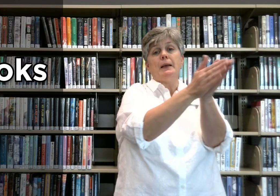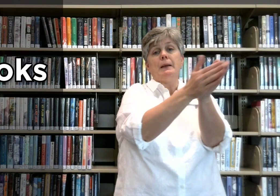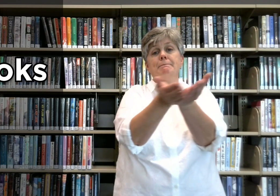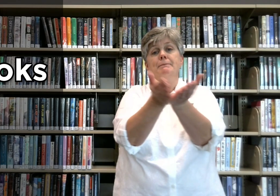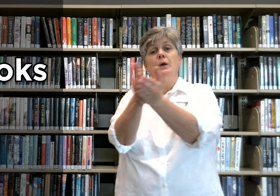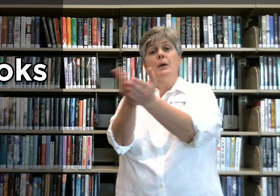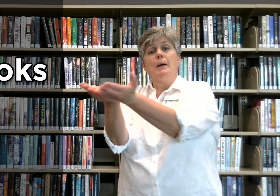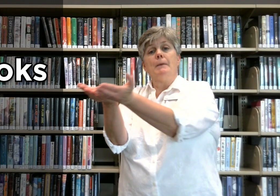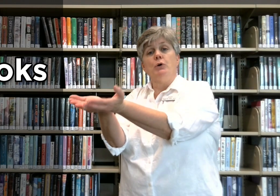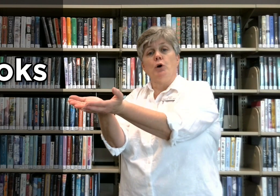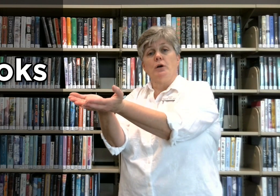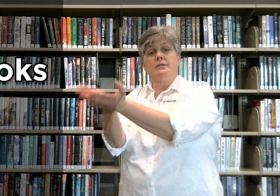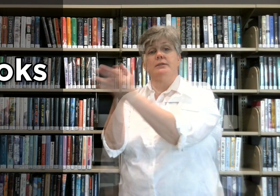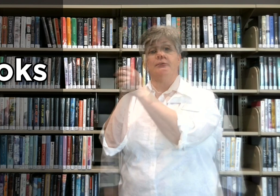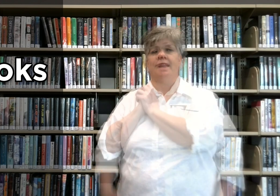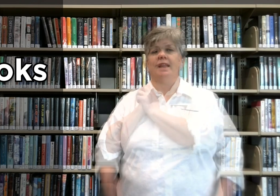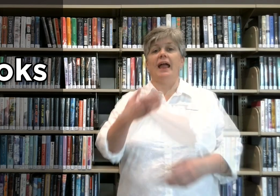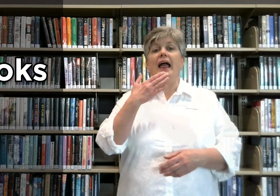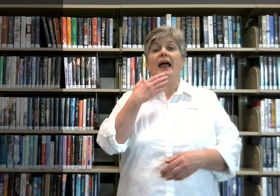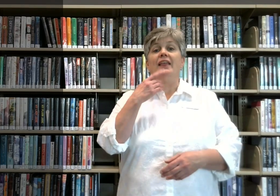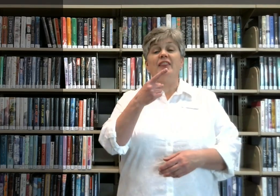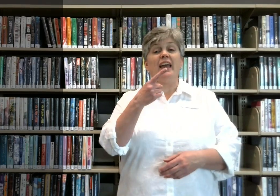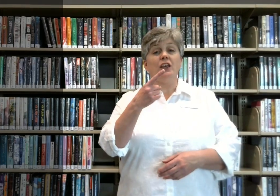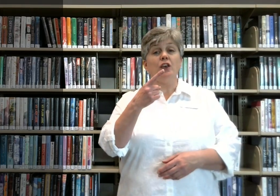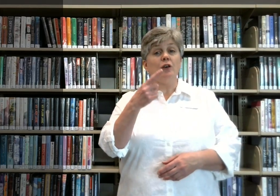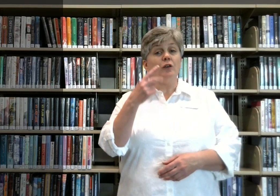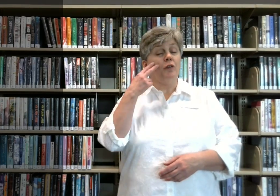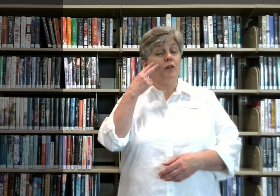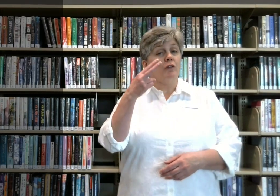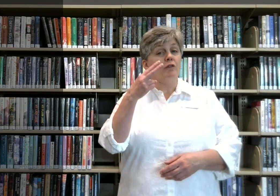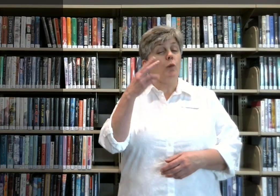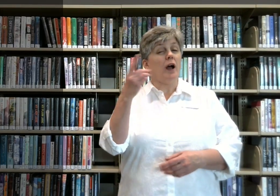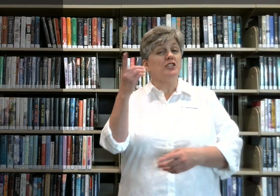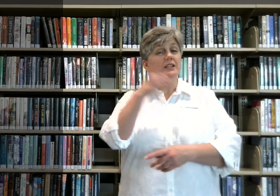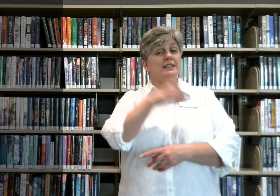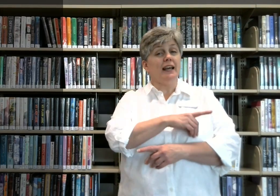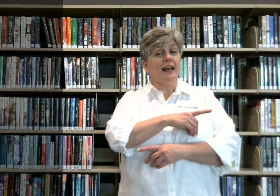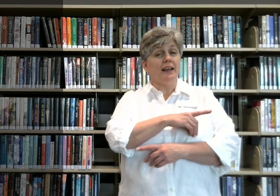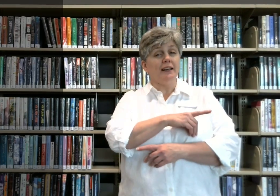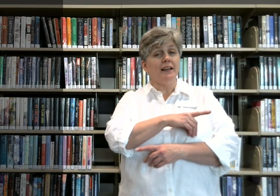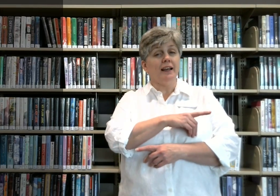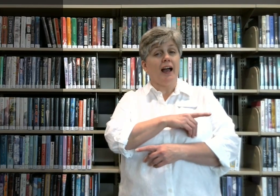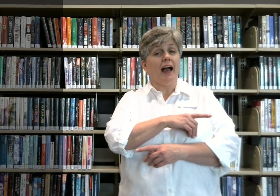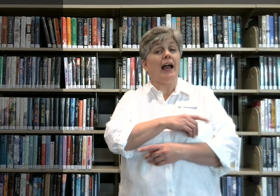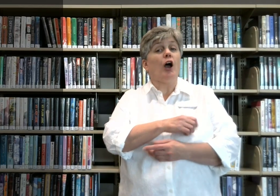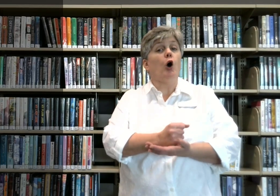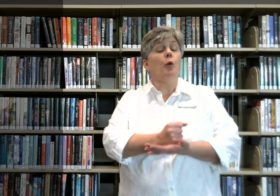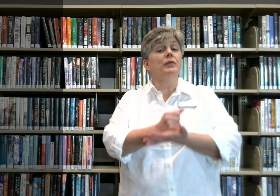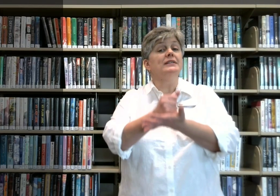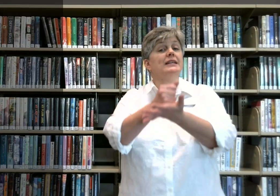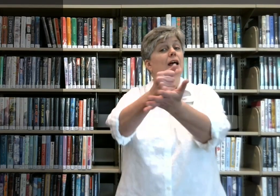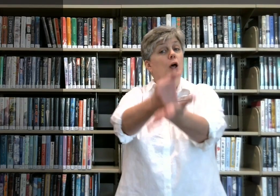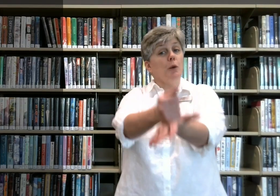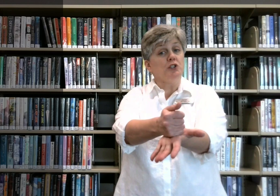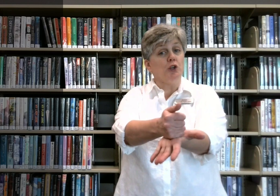books. Thank you for watching today. I hope this helps you.